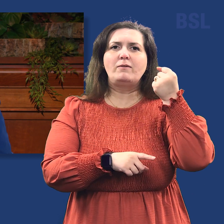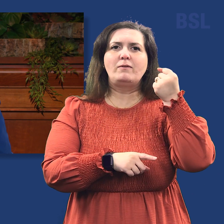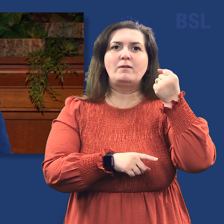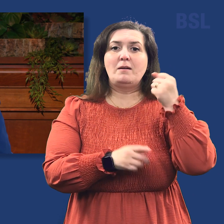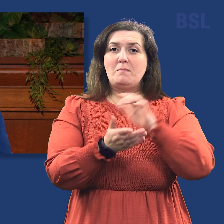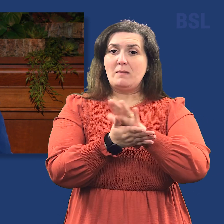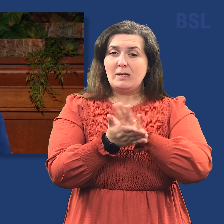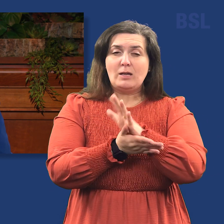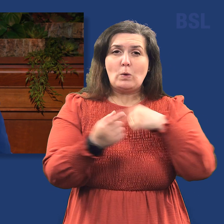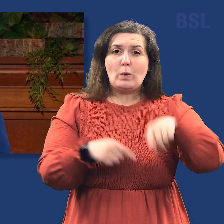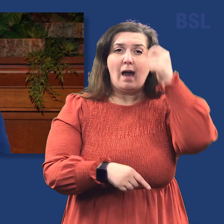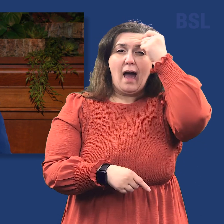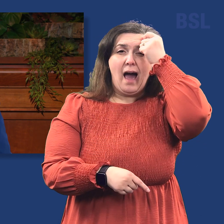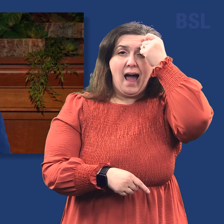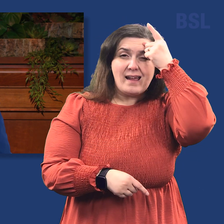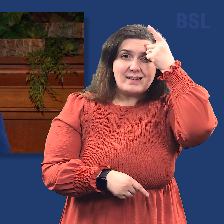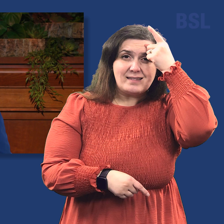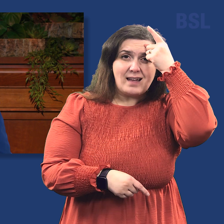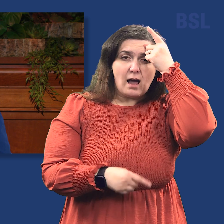understanding, we can honestly say to Heavenly Father,